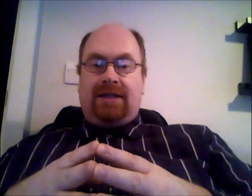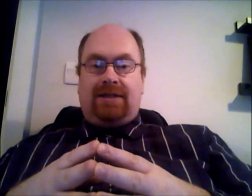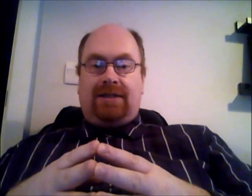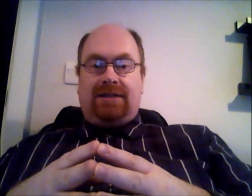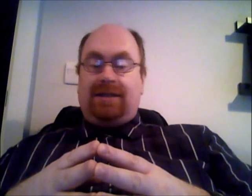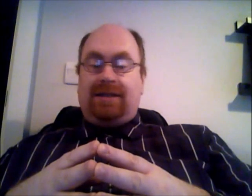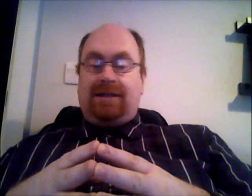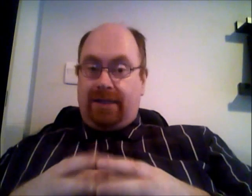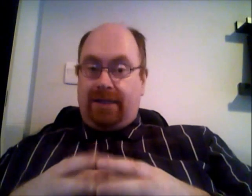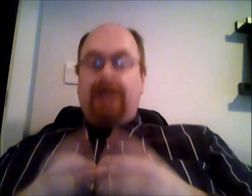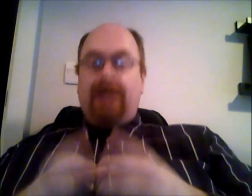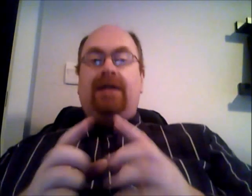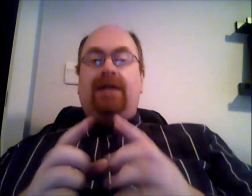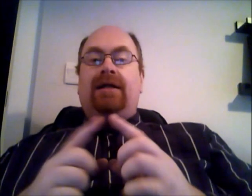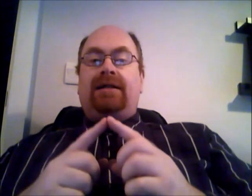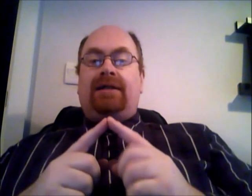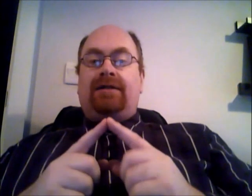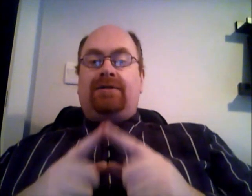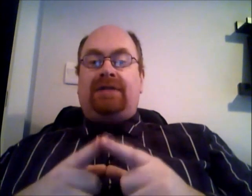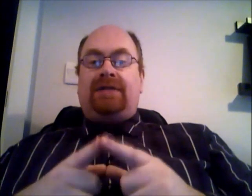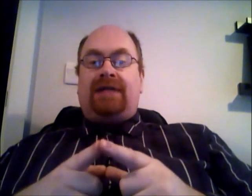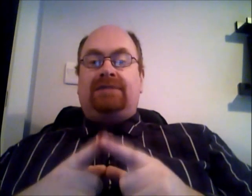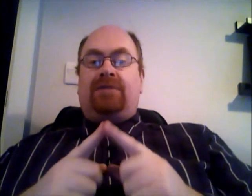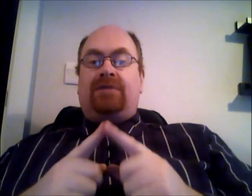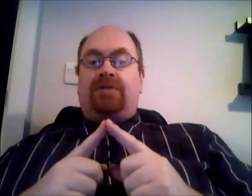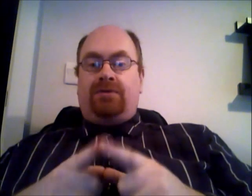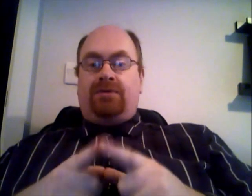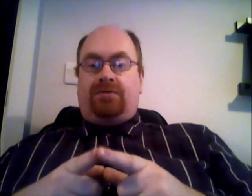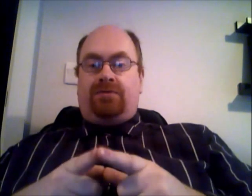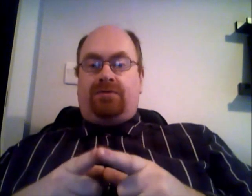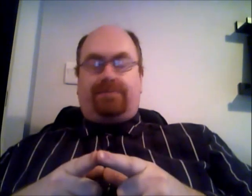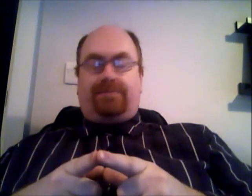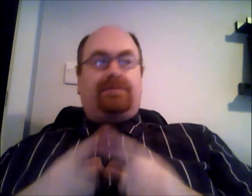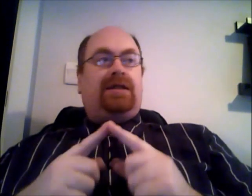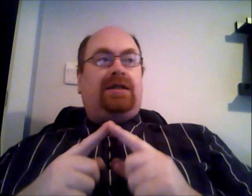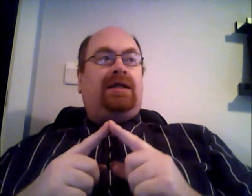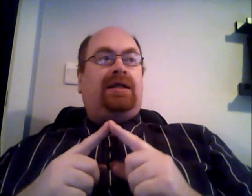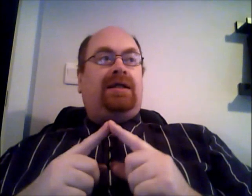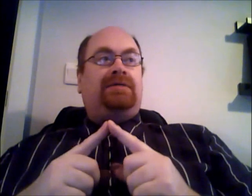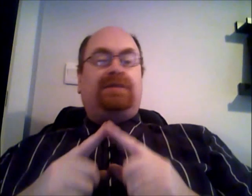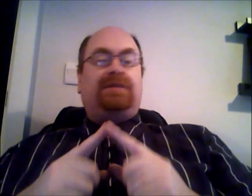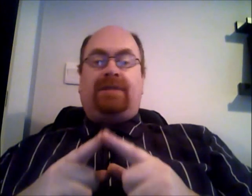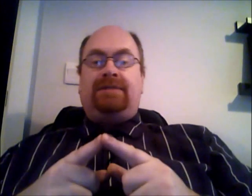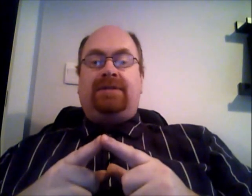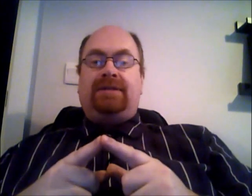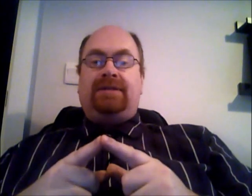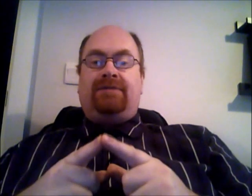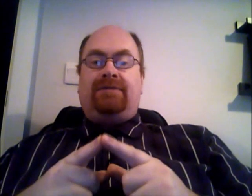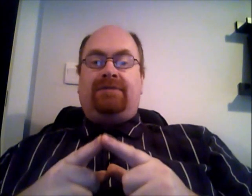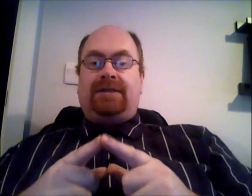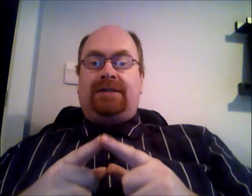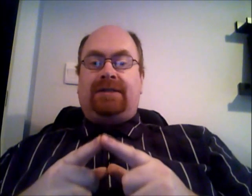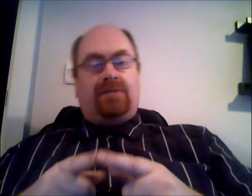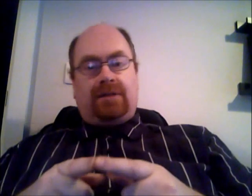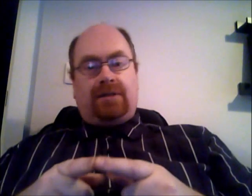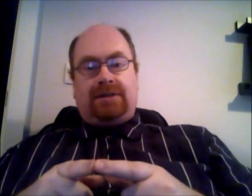1983 there those taxes were removed and the responsibilities for maintaining the water system